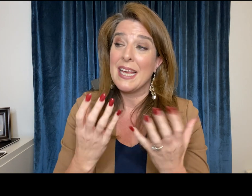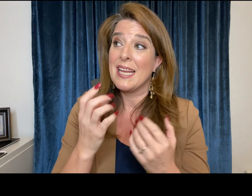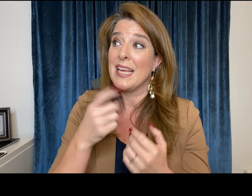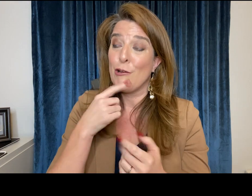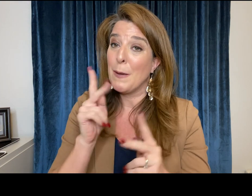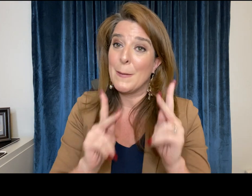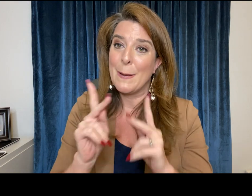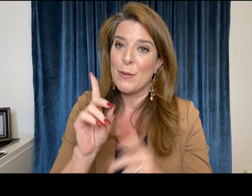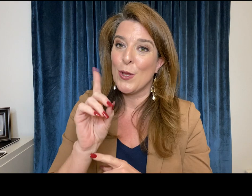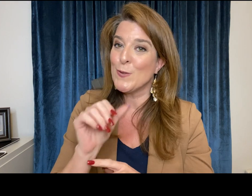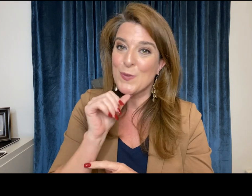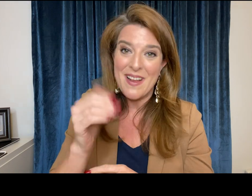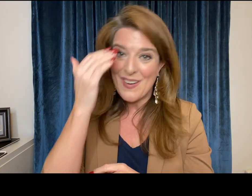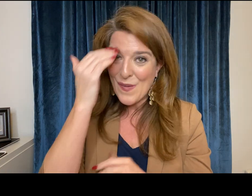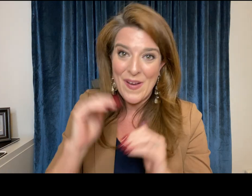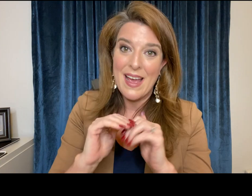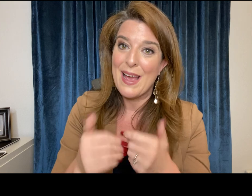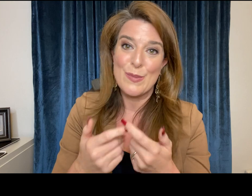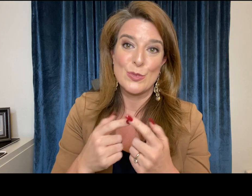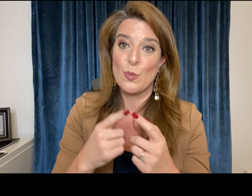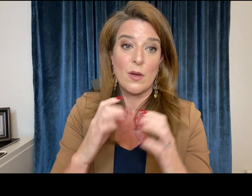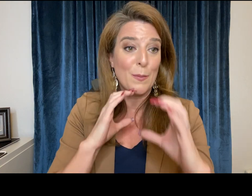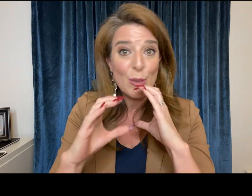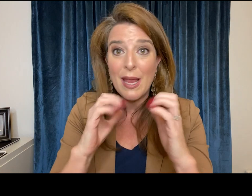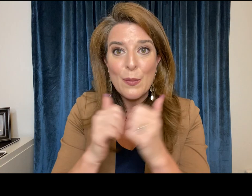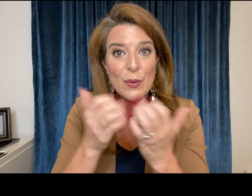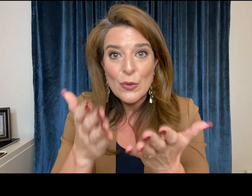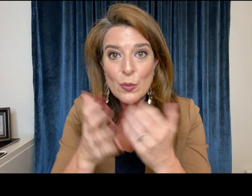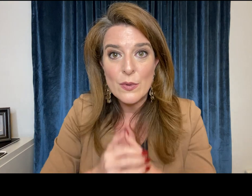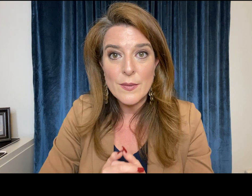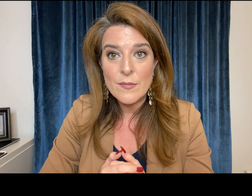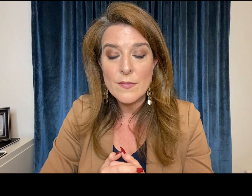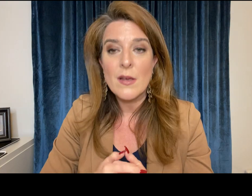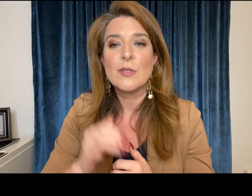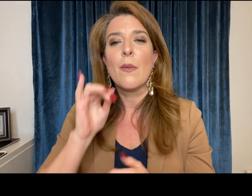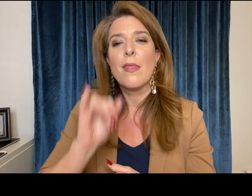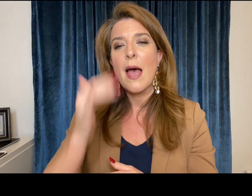unfortunately many hearing people do not know how to do this they don't know how to communicate with you